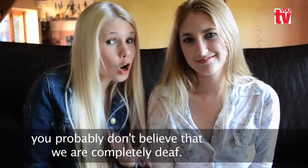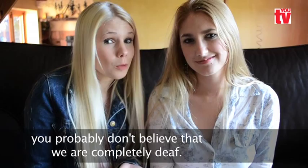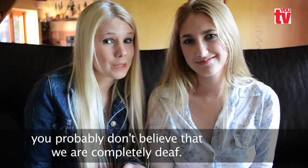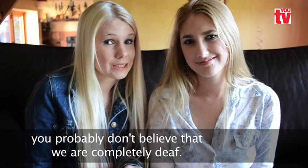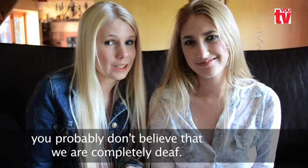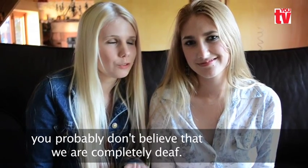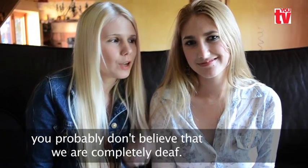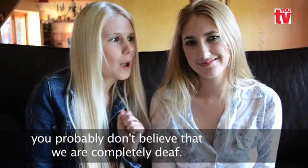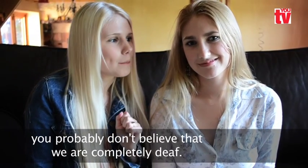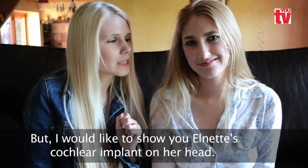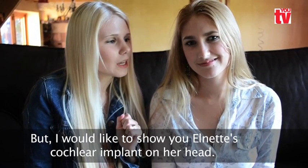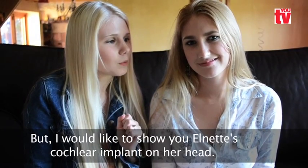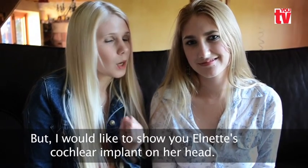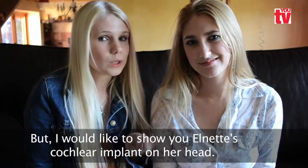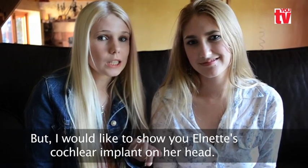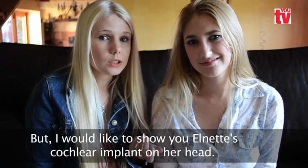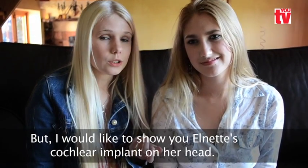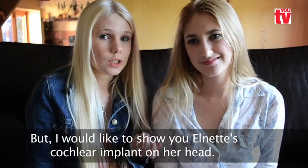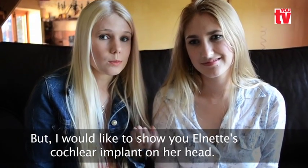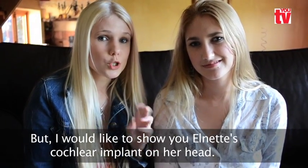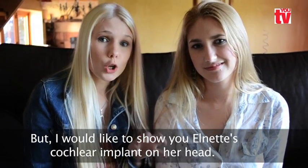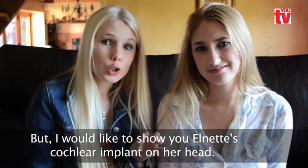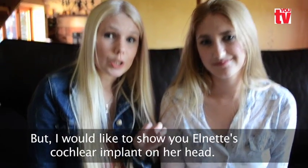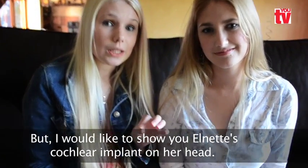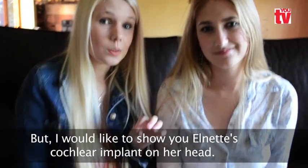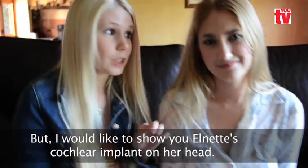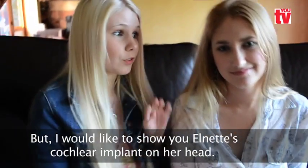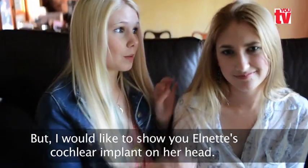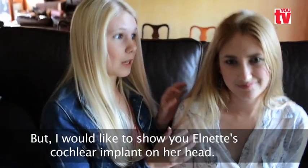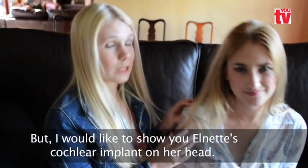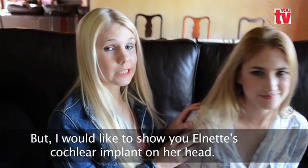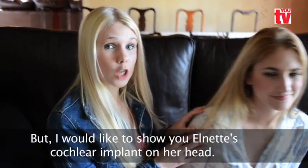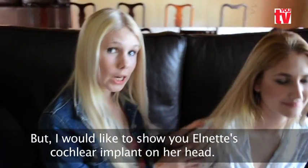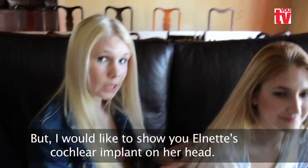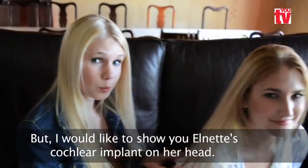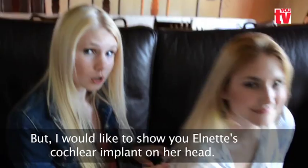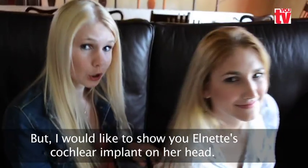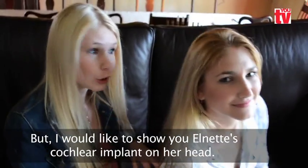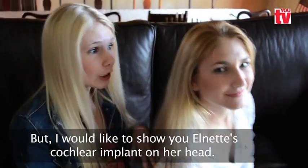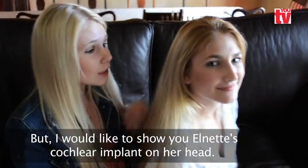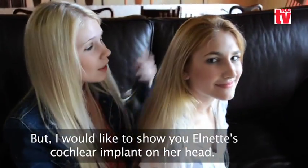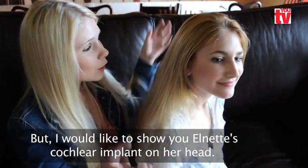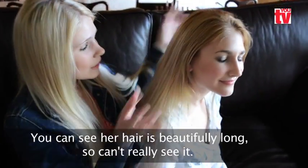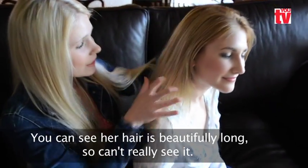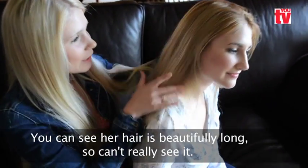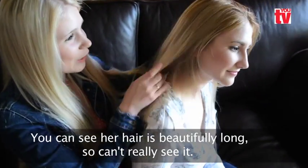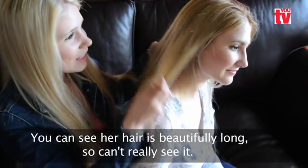completely deaf. But I would like to show you a little bit of Amnit Scott here in front on her legs. You can see her legs